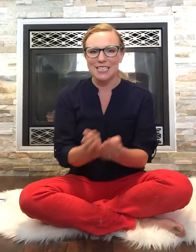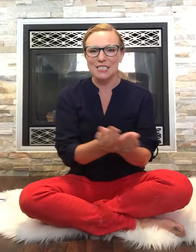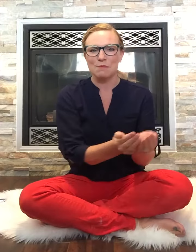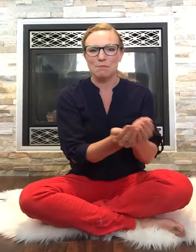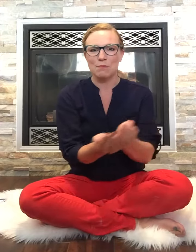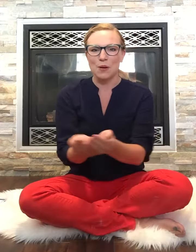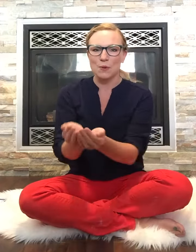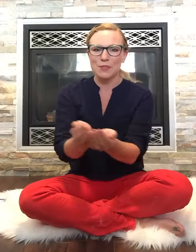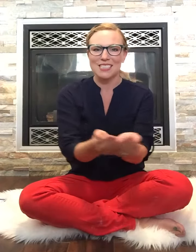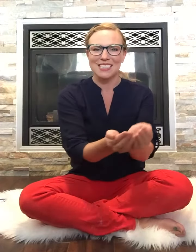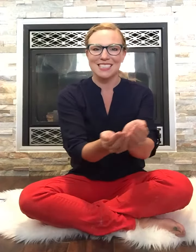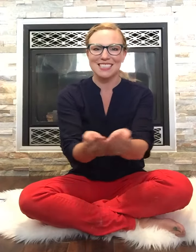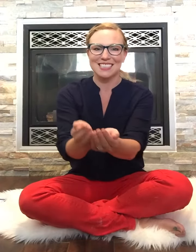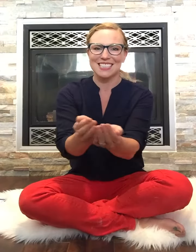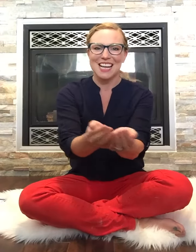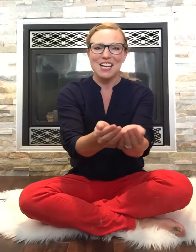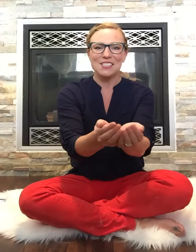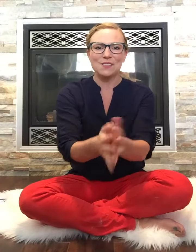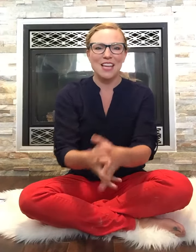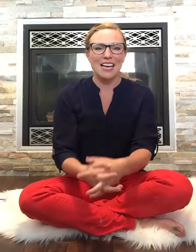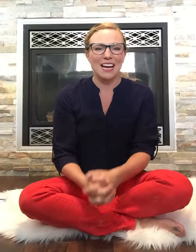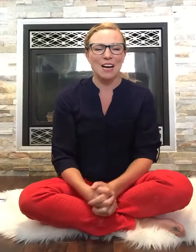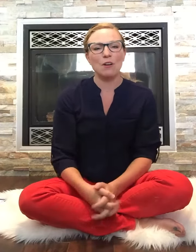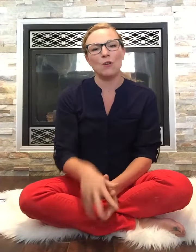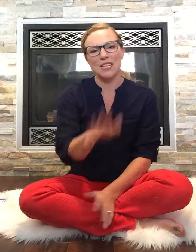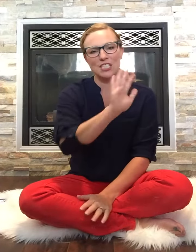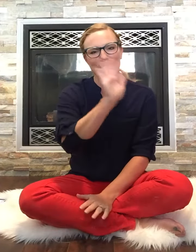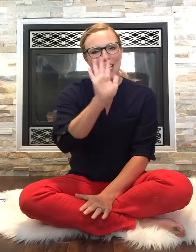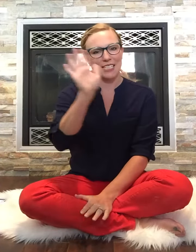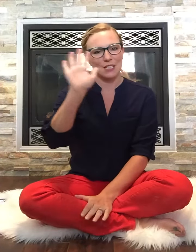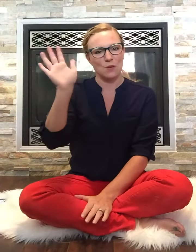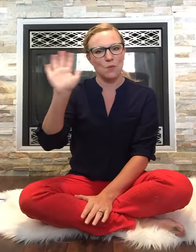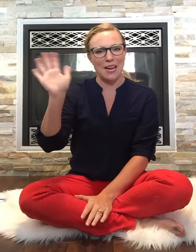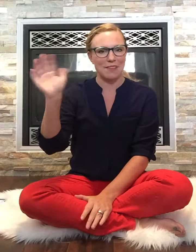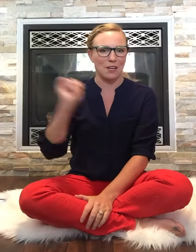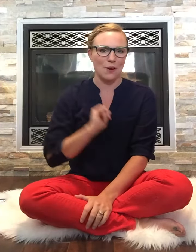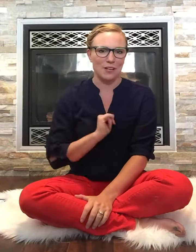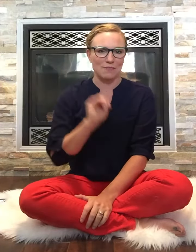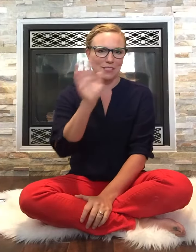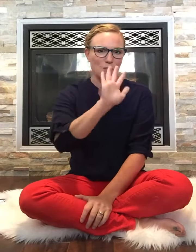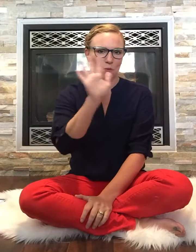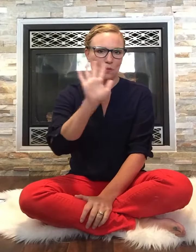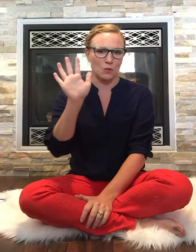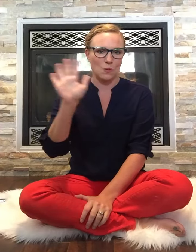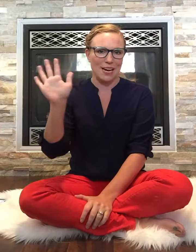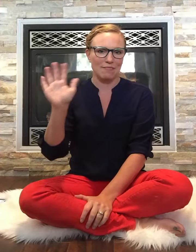is boat so then oh and then she says waving quite often so we'll wave